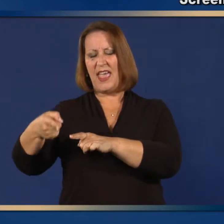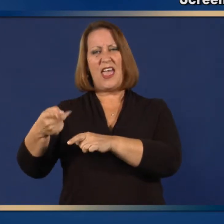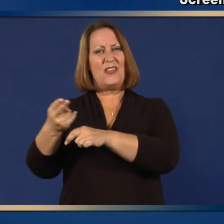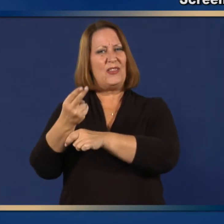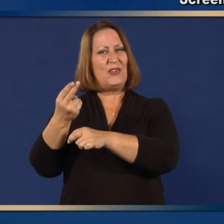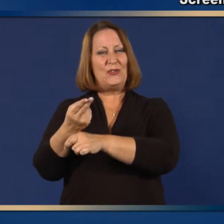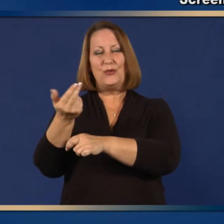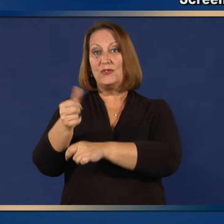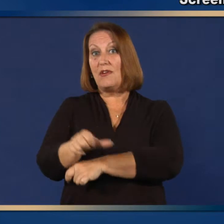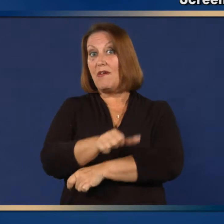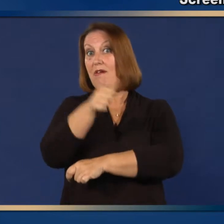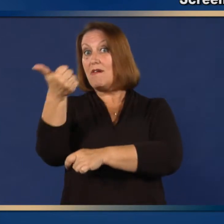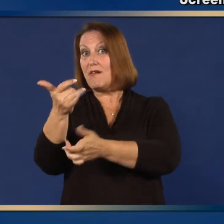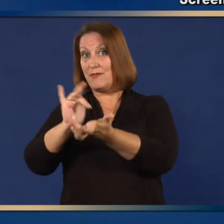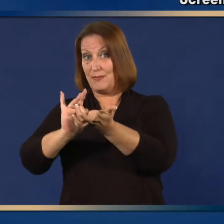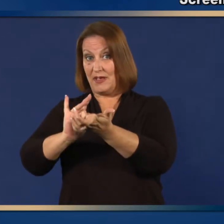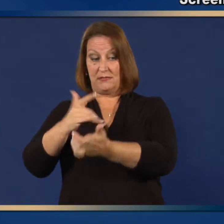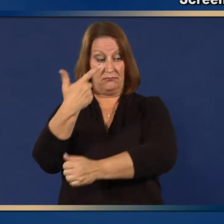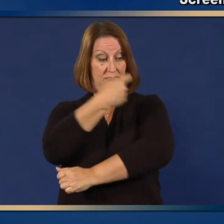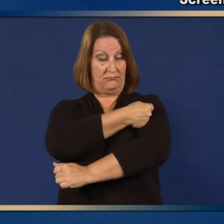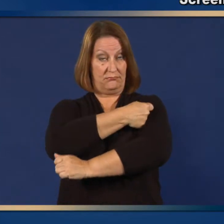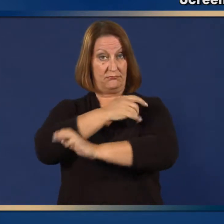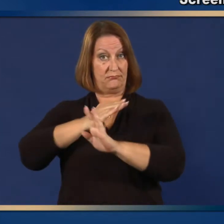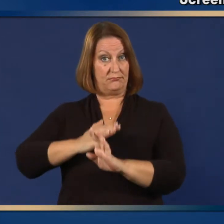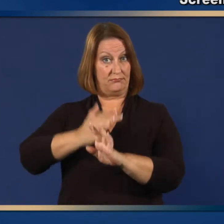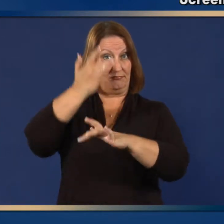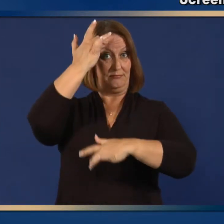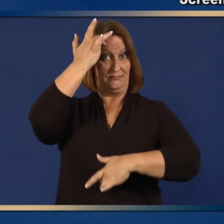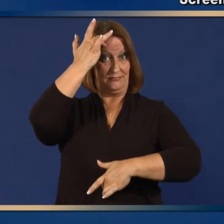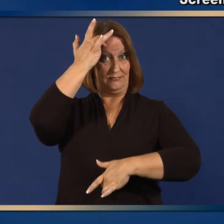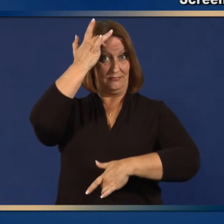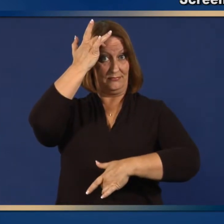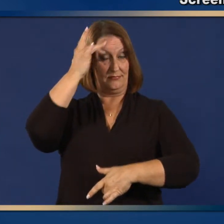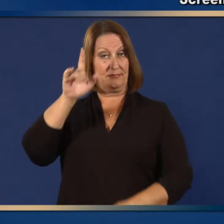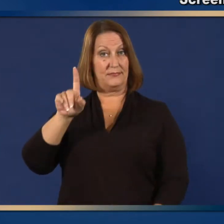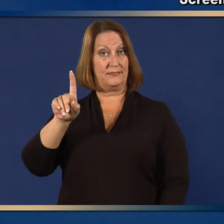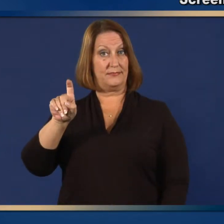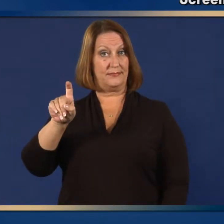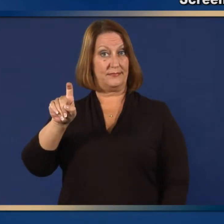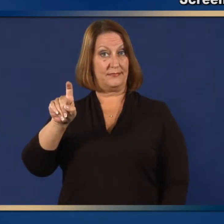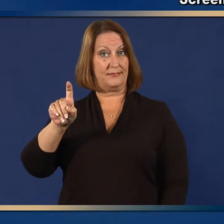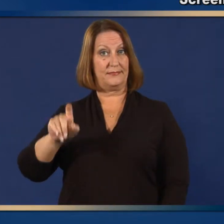4 weeks? 15. Has the to vaccinated